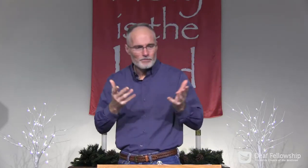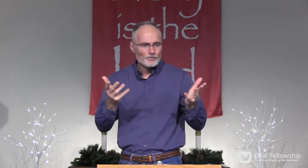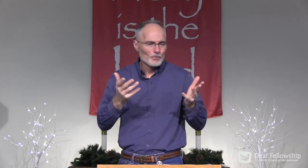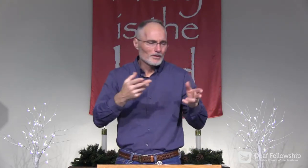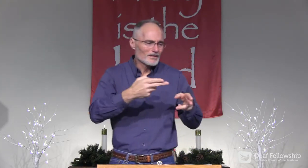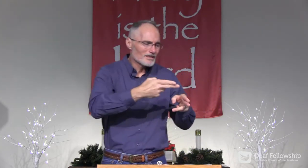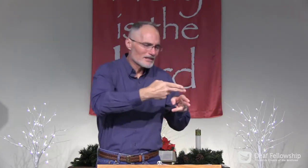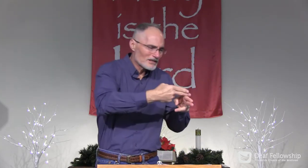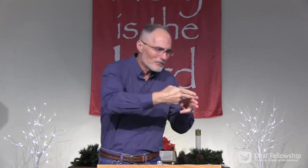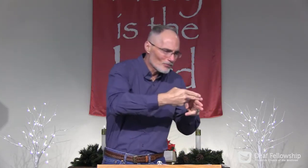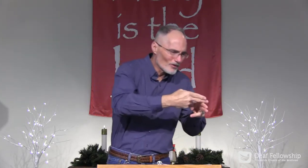meaning.